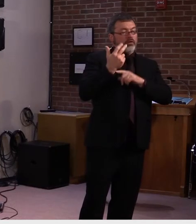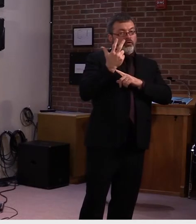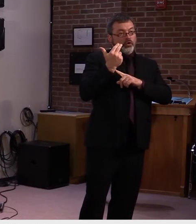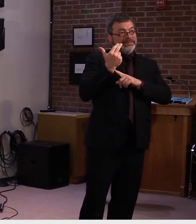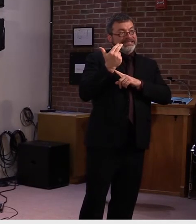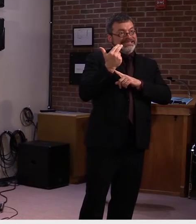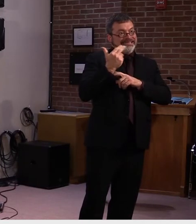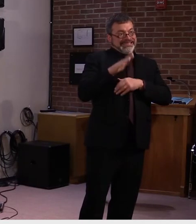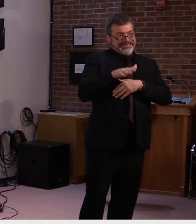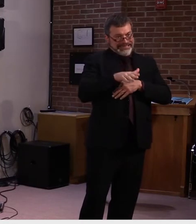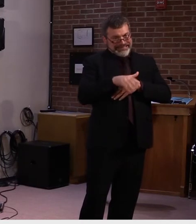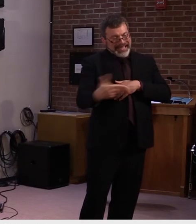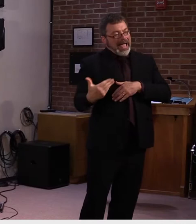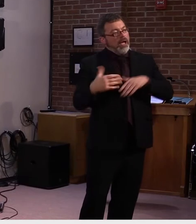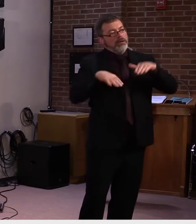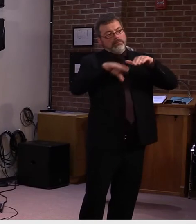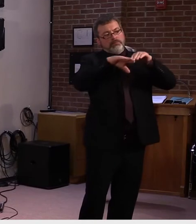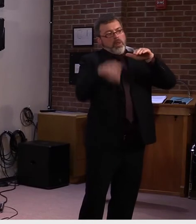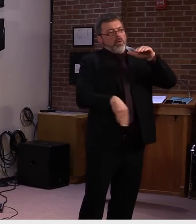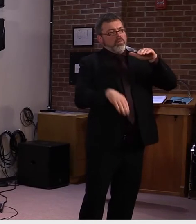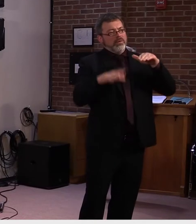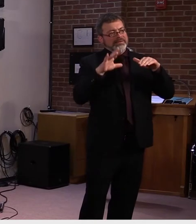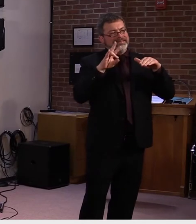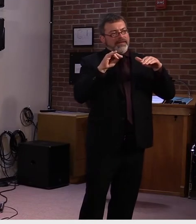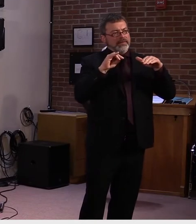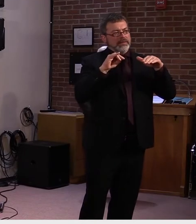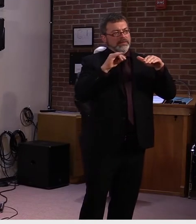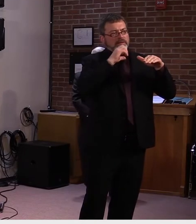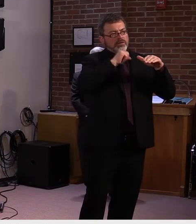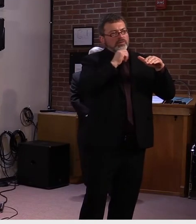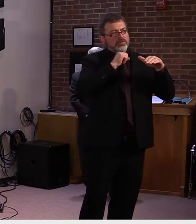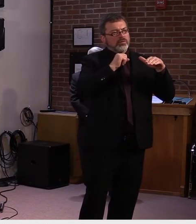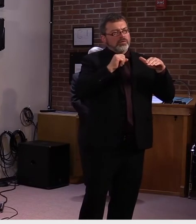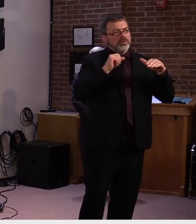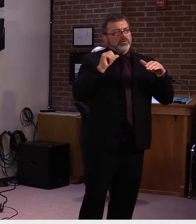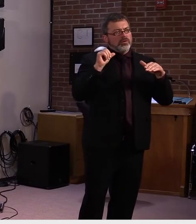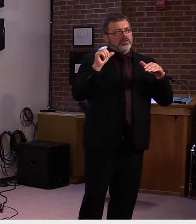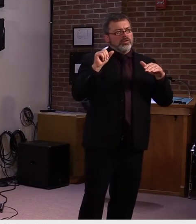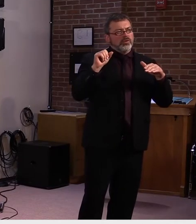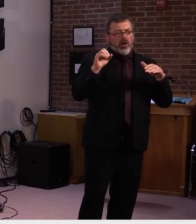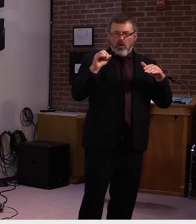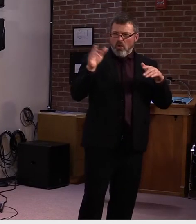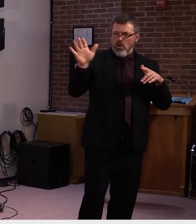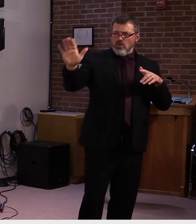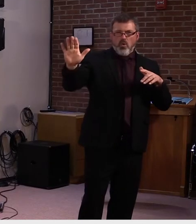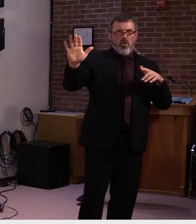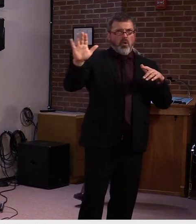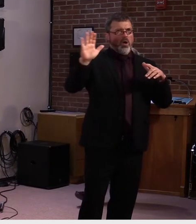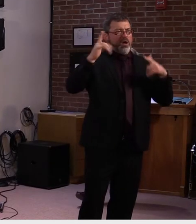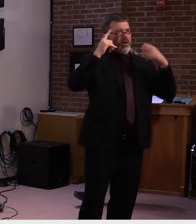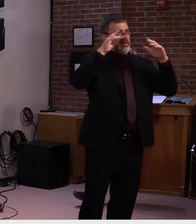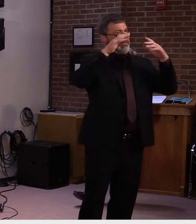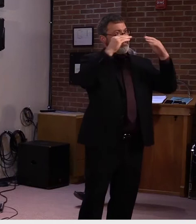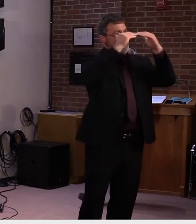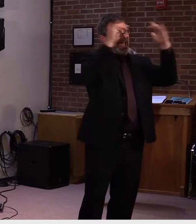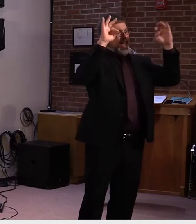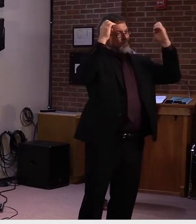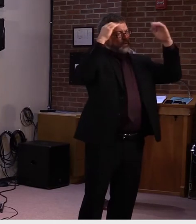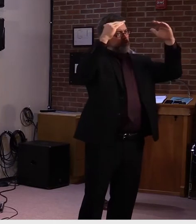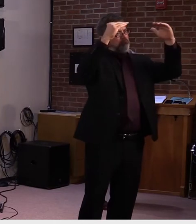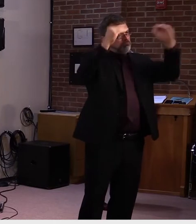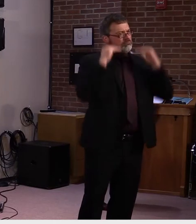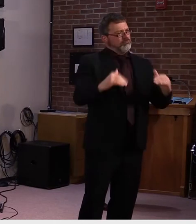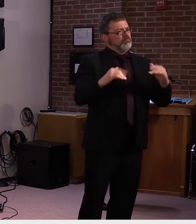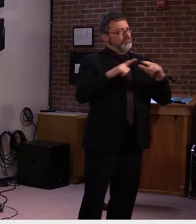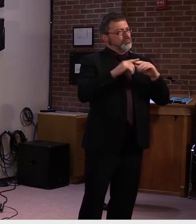are waiting for before we can go back to our normal lives? Yeah, I think we have to see as a country, uh, where we stand. You know, we're so mobile in